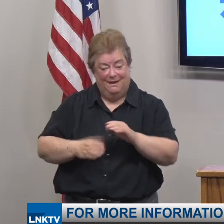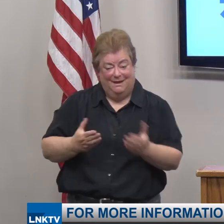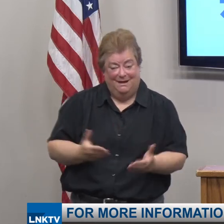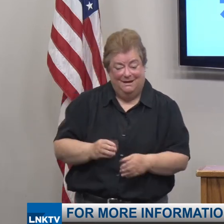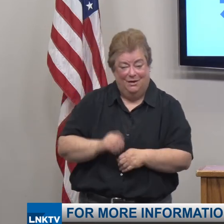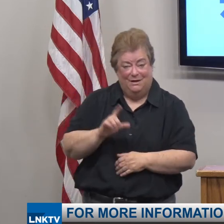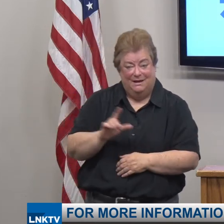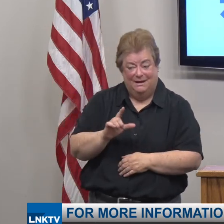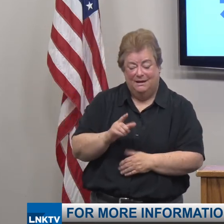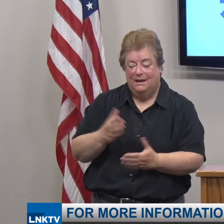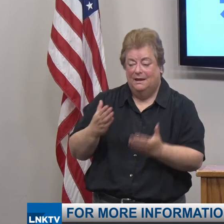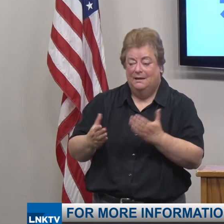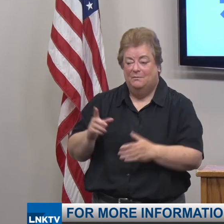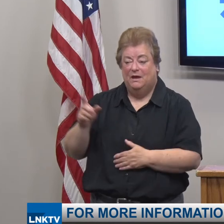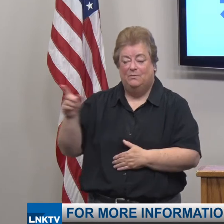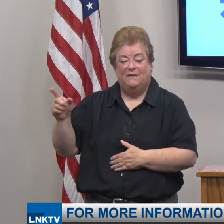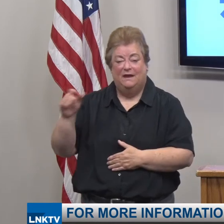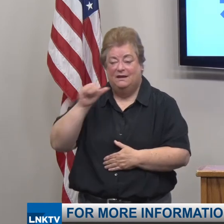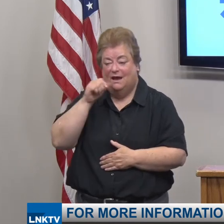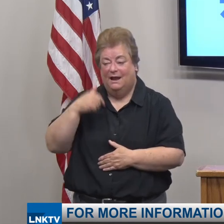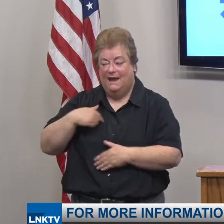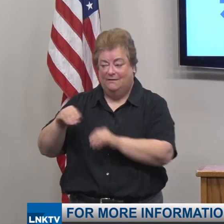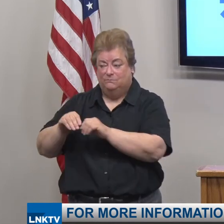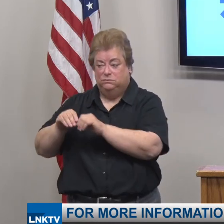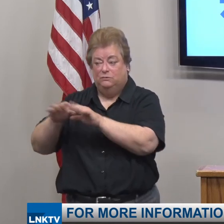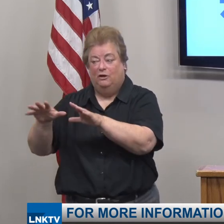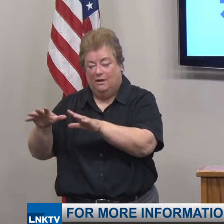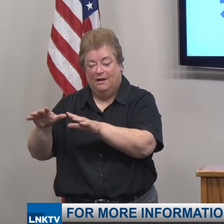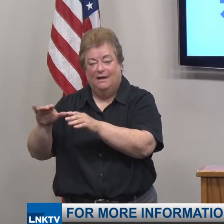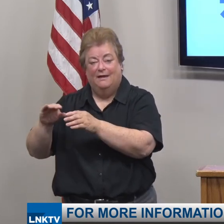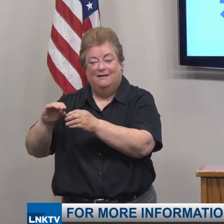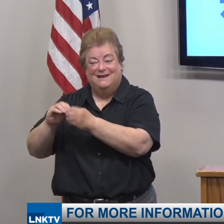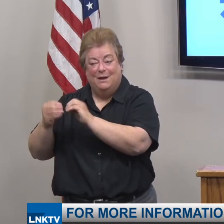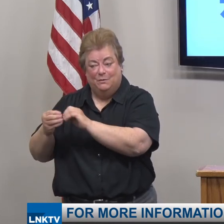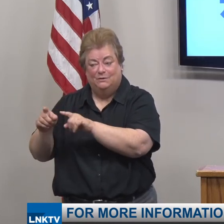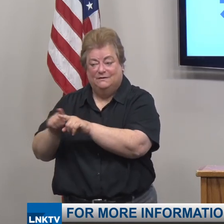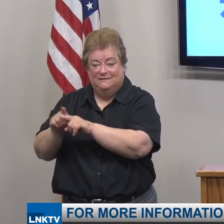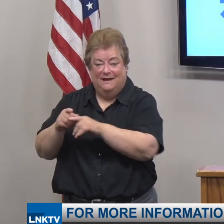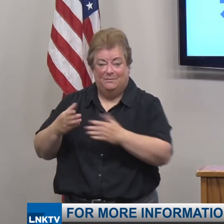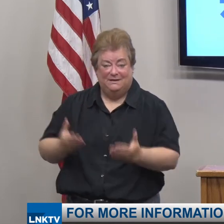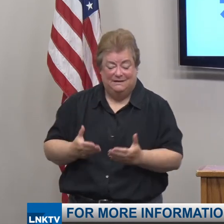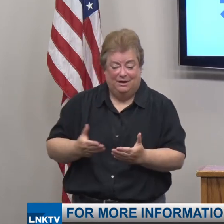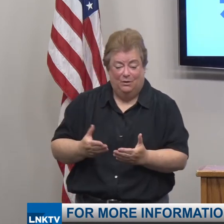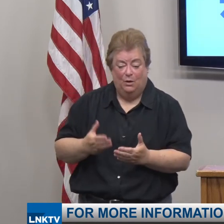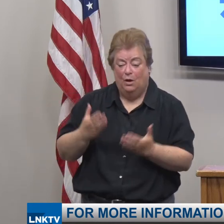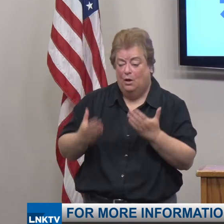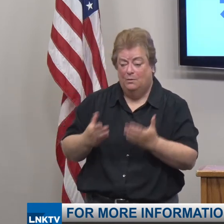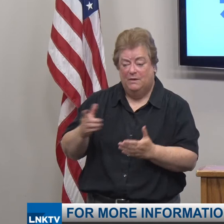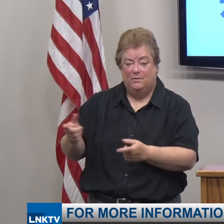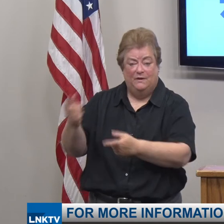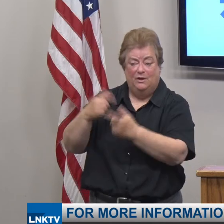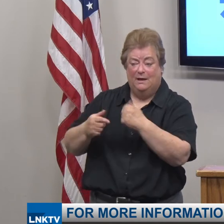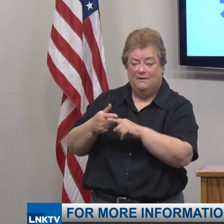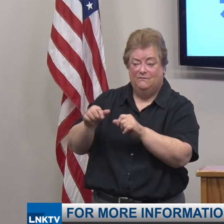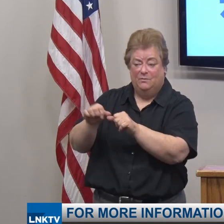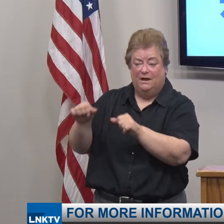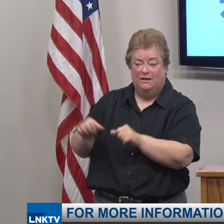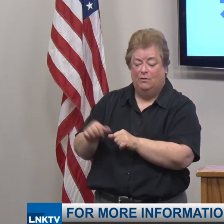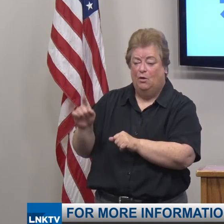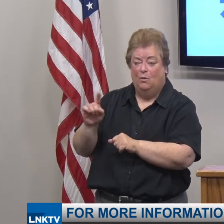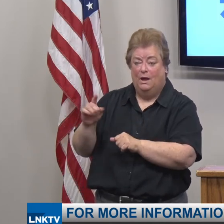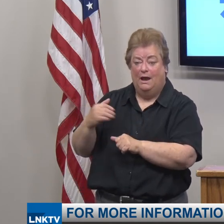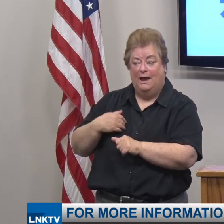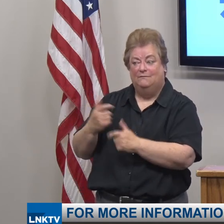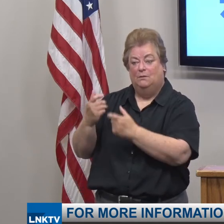not, maybe they aren't having the outbreak condition we're having here, or maybe they're coming from an area that has an even